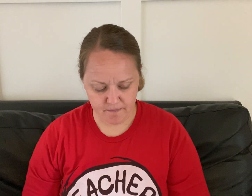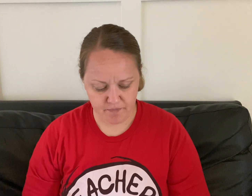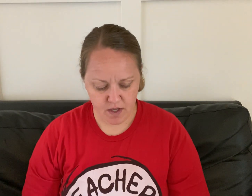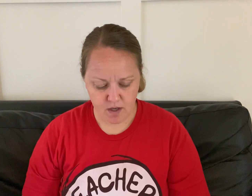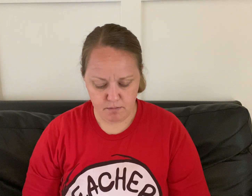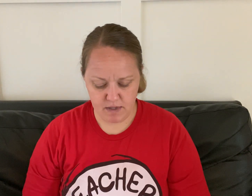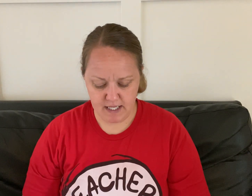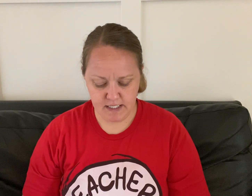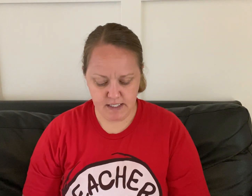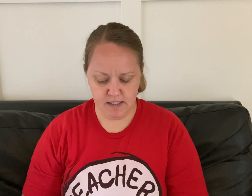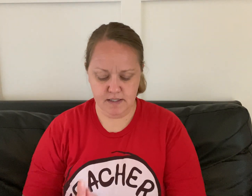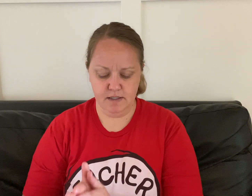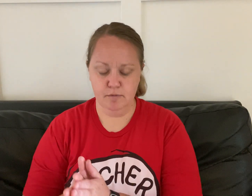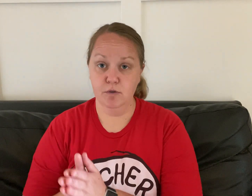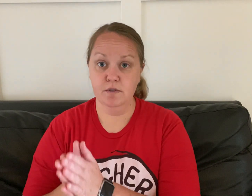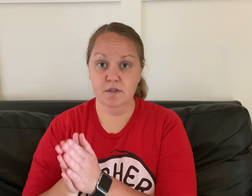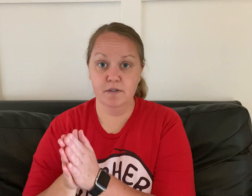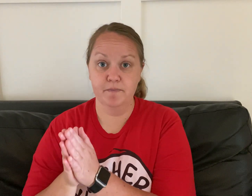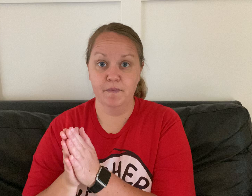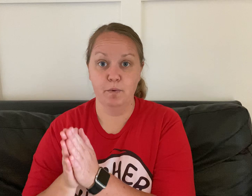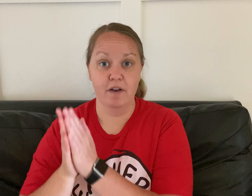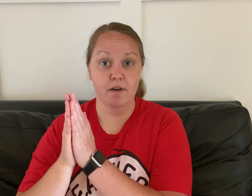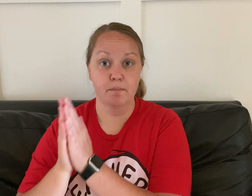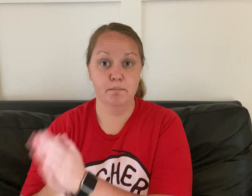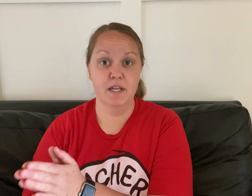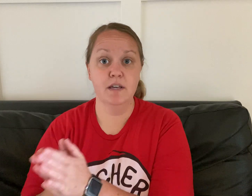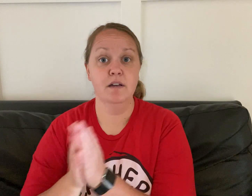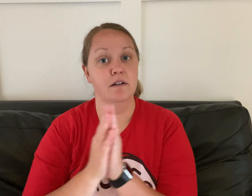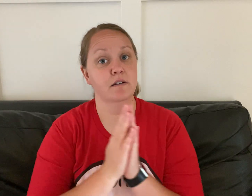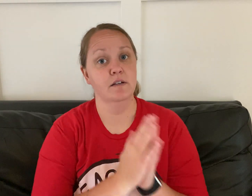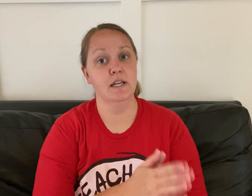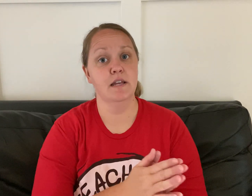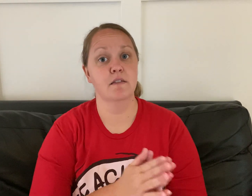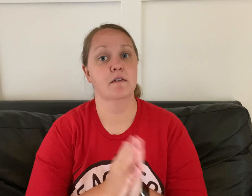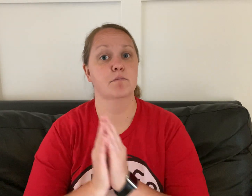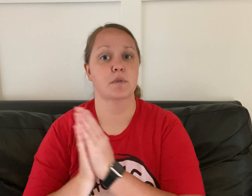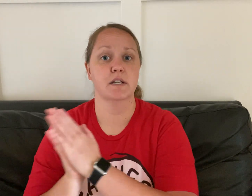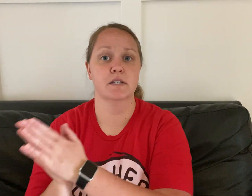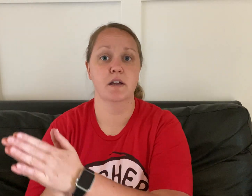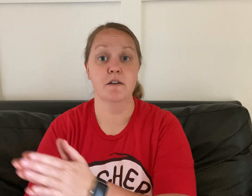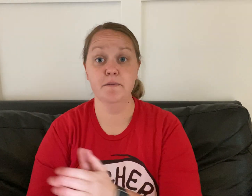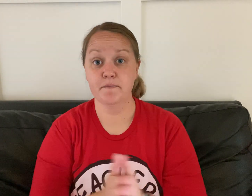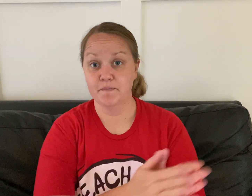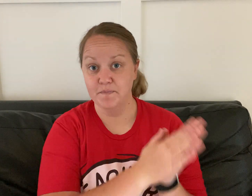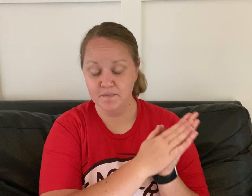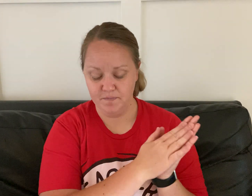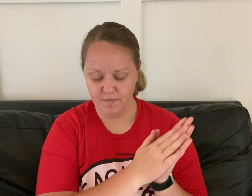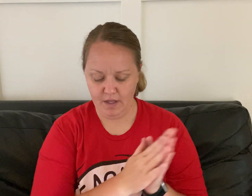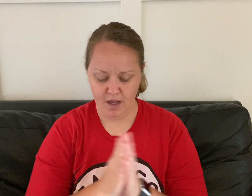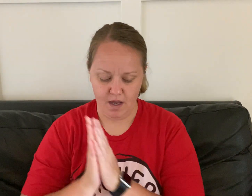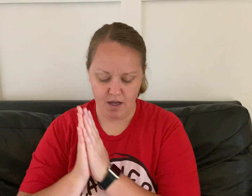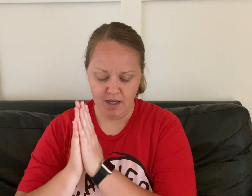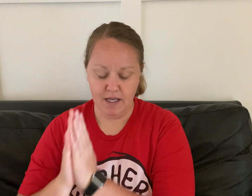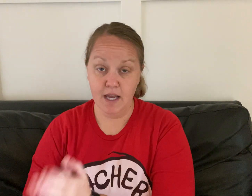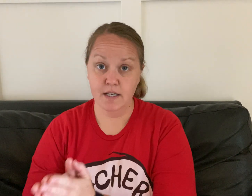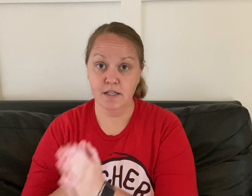blending syllables we have be neat blend it together and